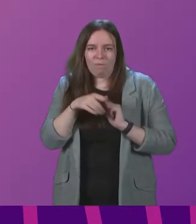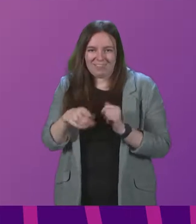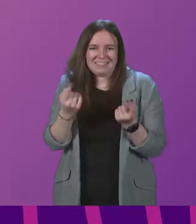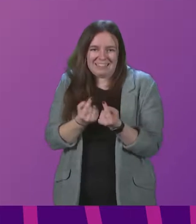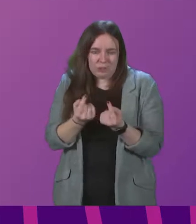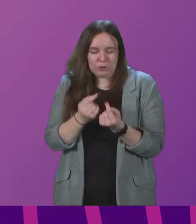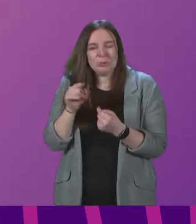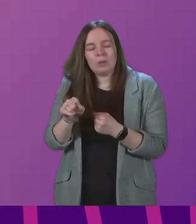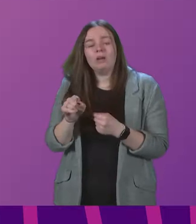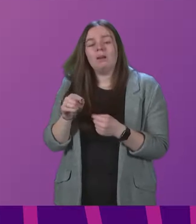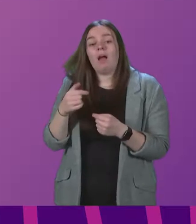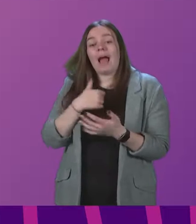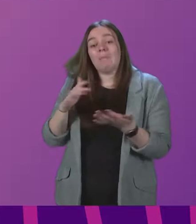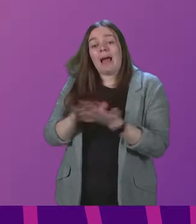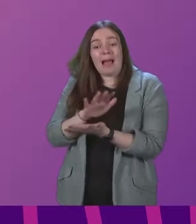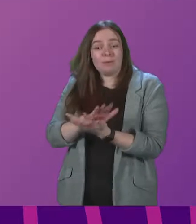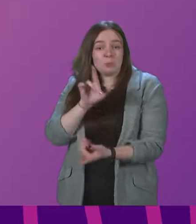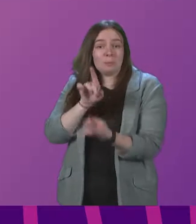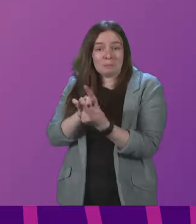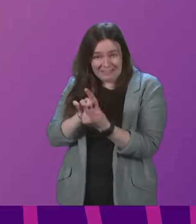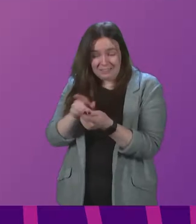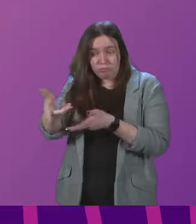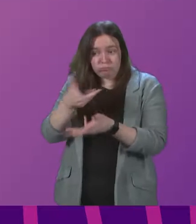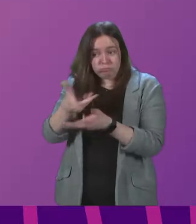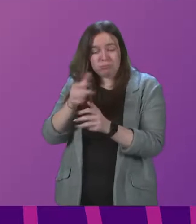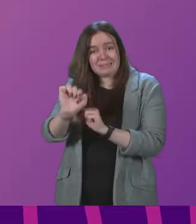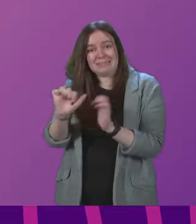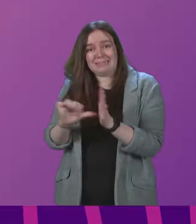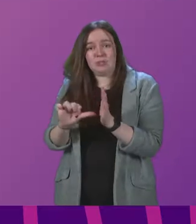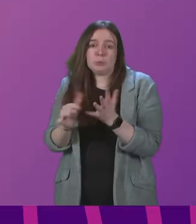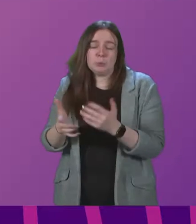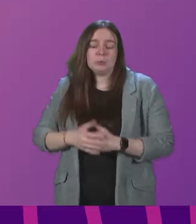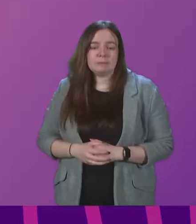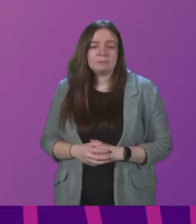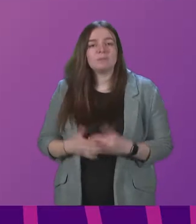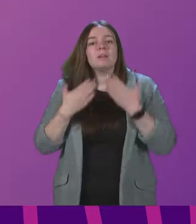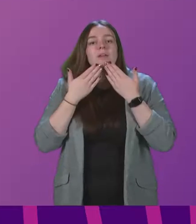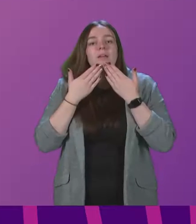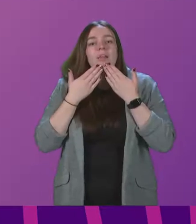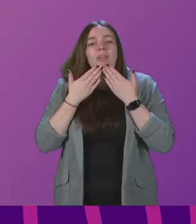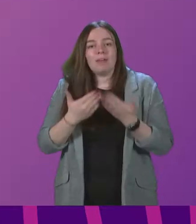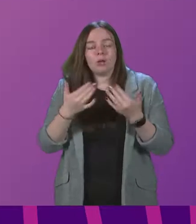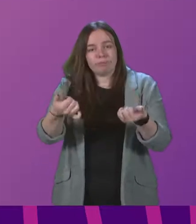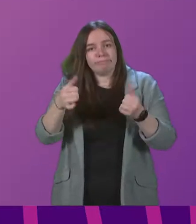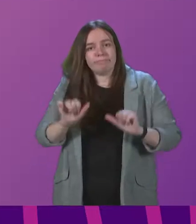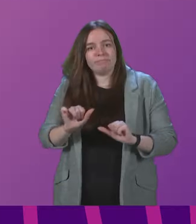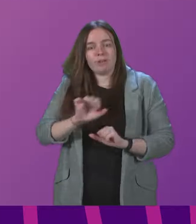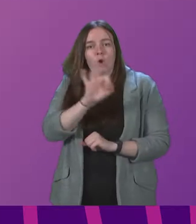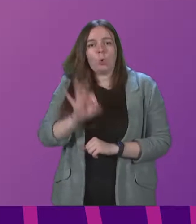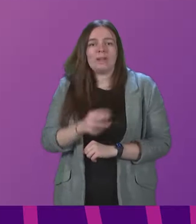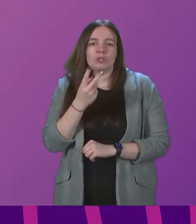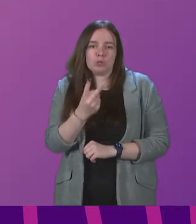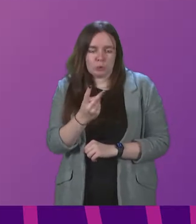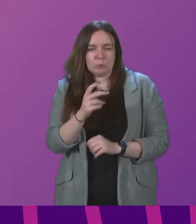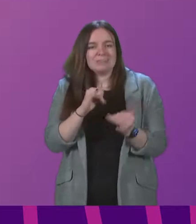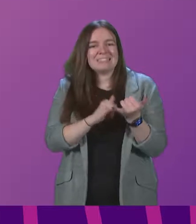that spirit, I'd be happy to meet him and discuss these matters. Thank you. We'll on to question two, and I call